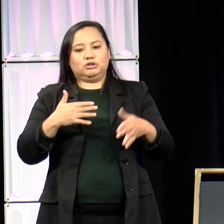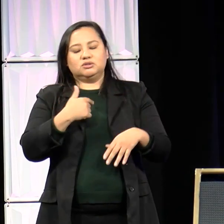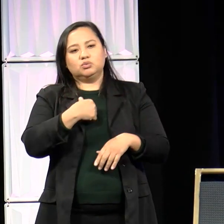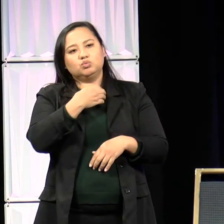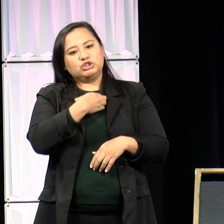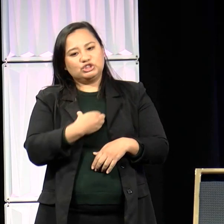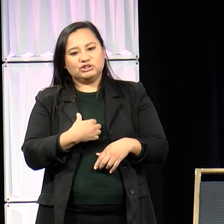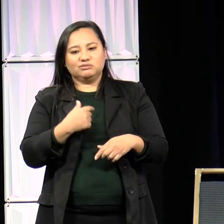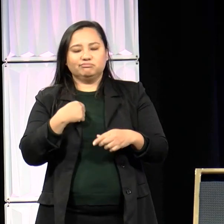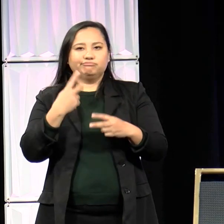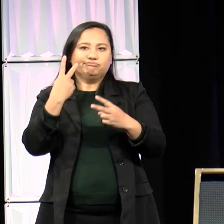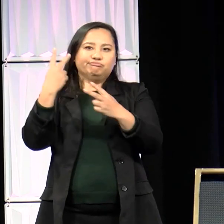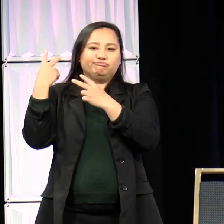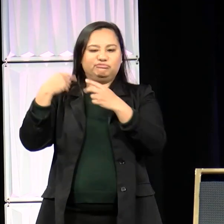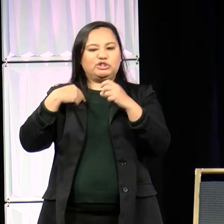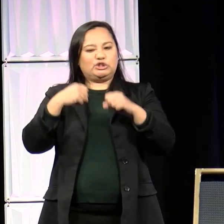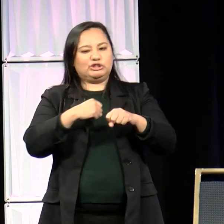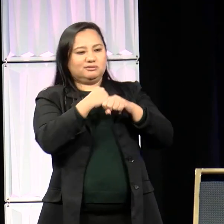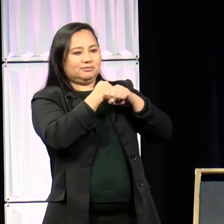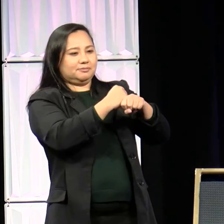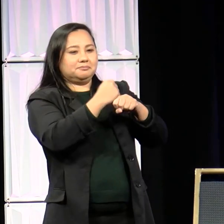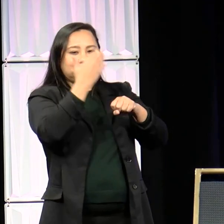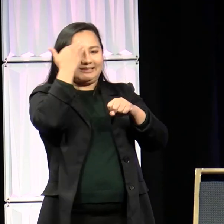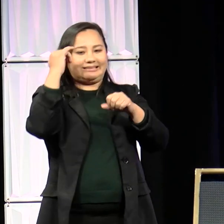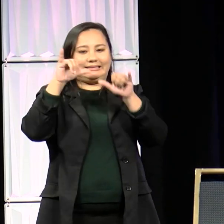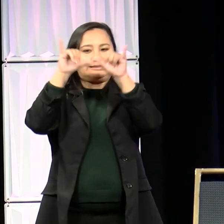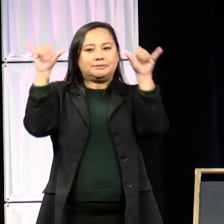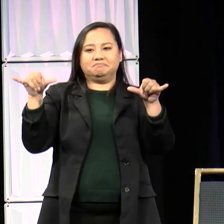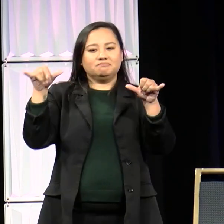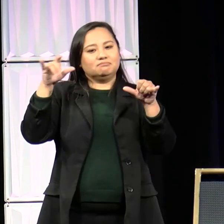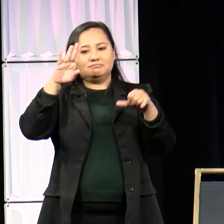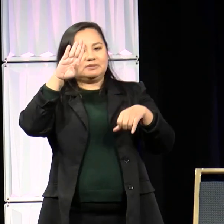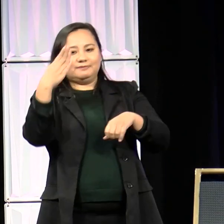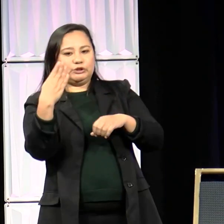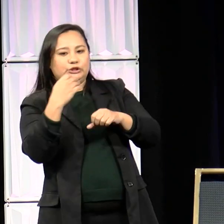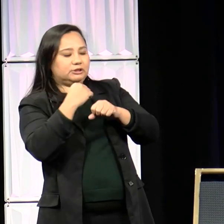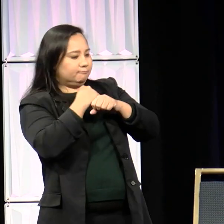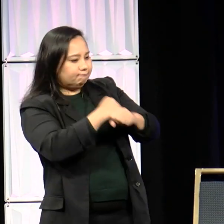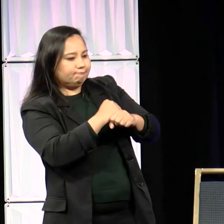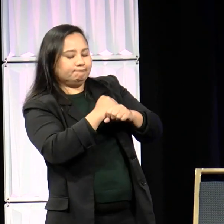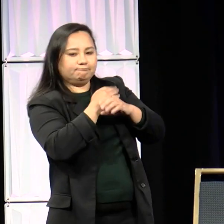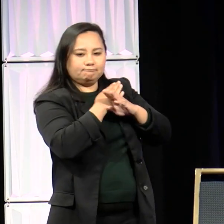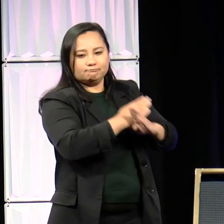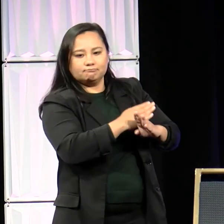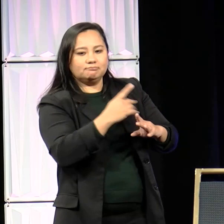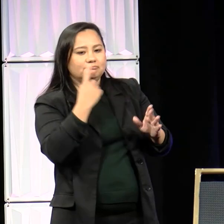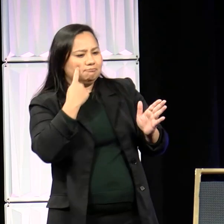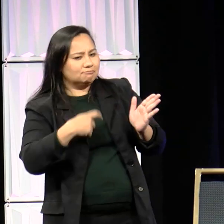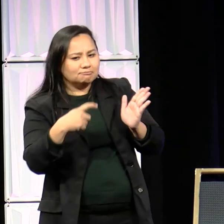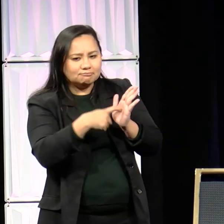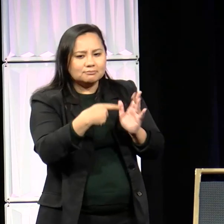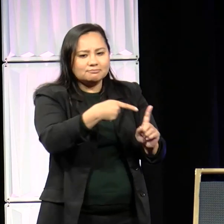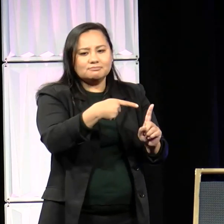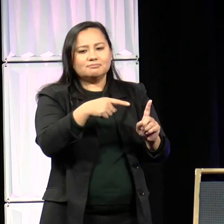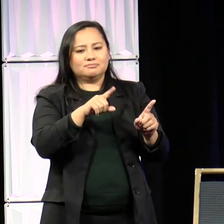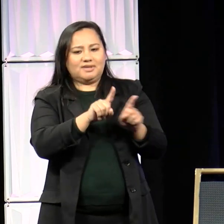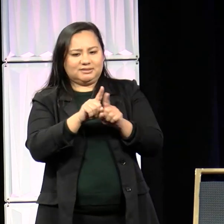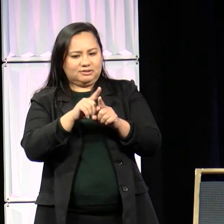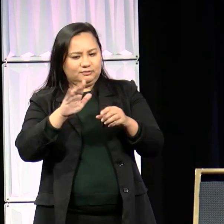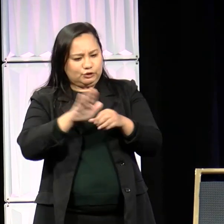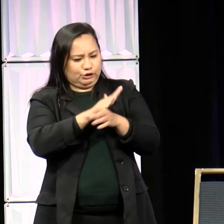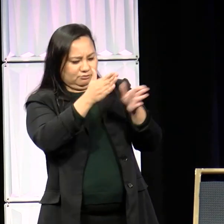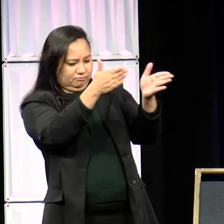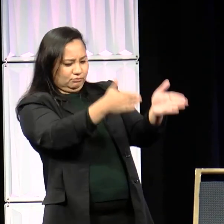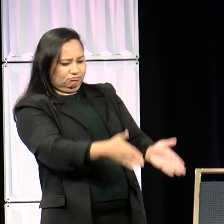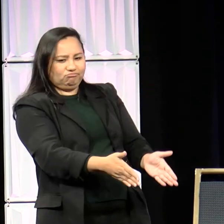system that doesn't defend, protect, value, and acknowledge children as full beings until it is too late and